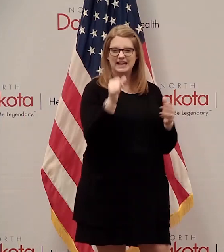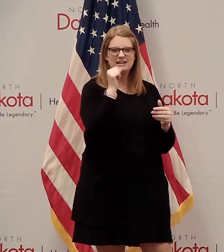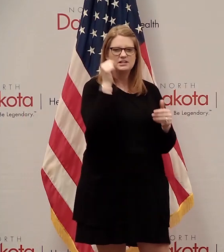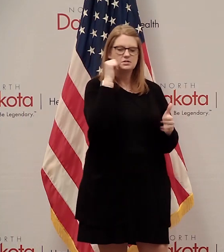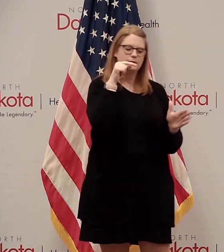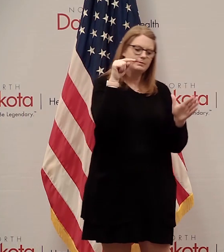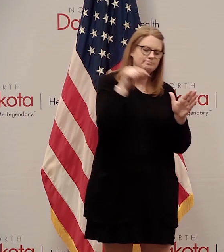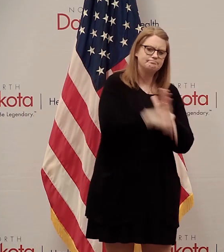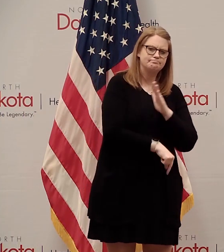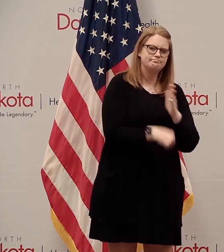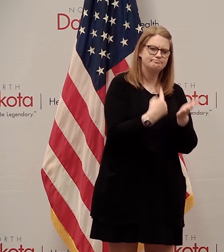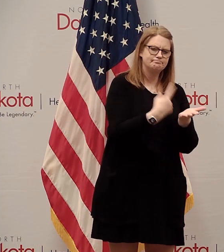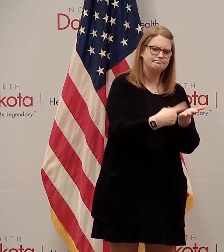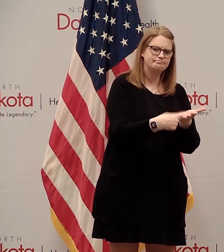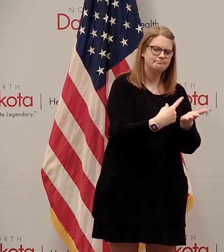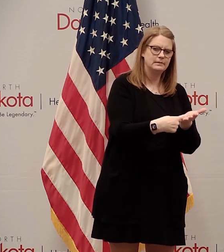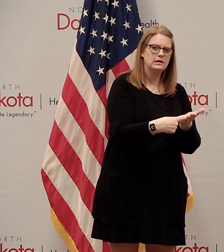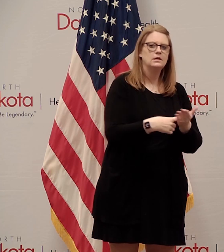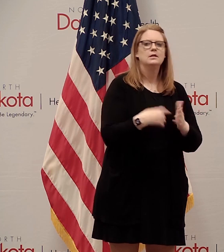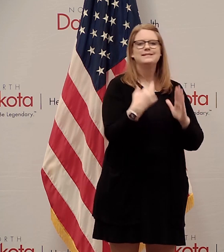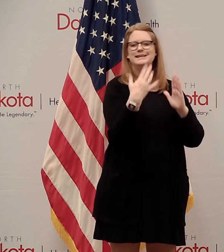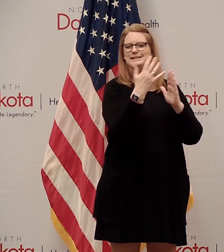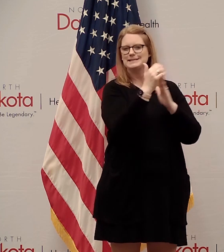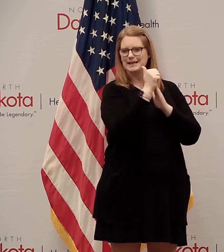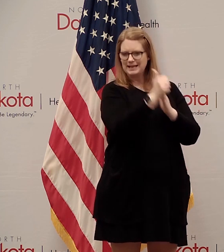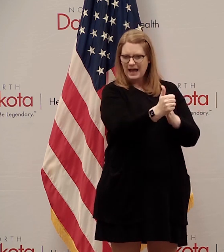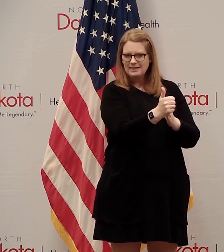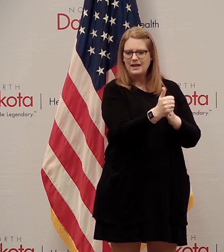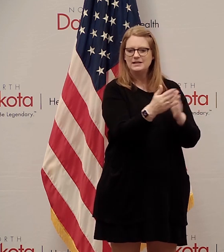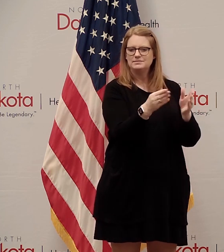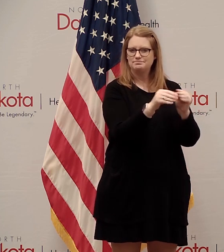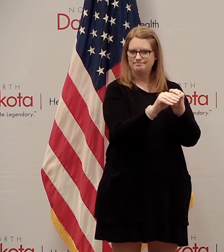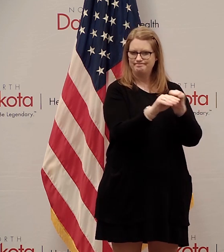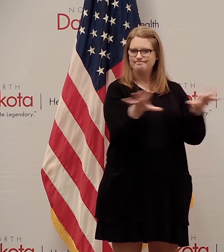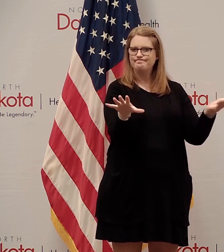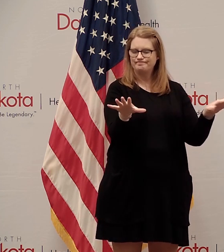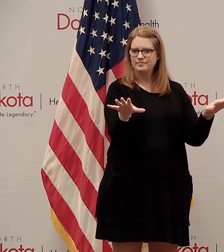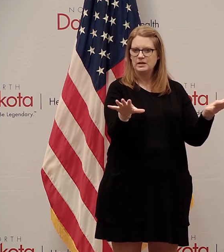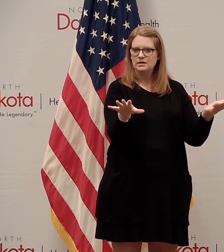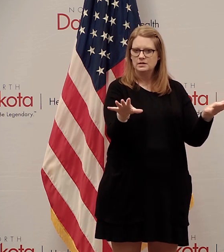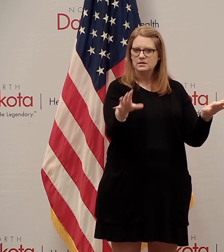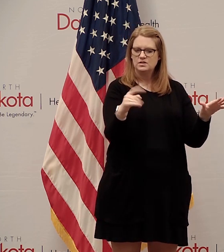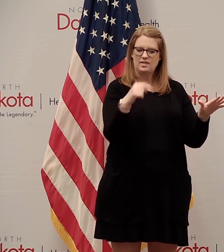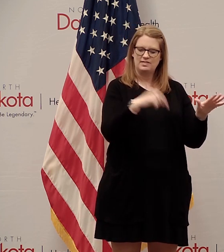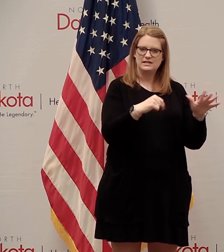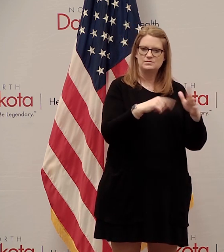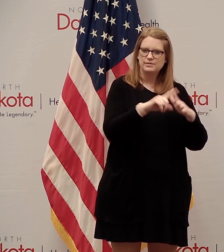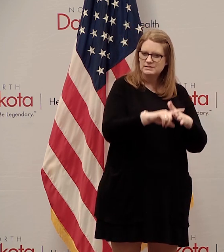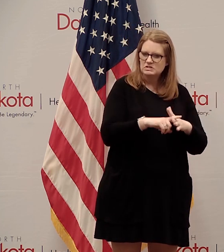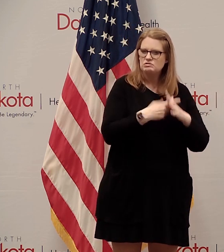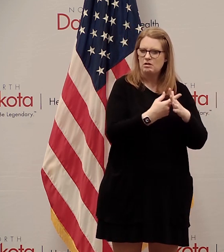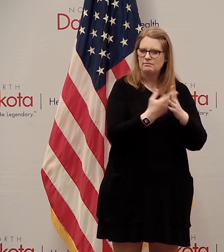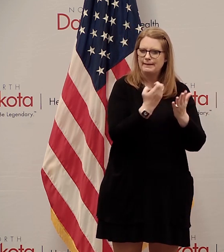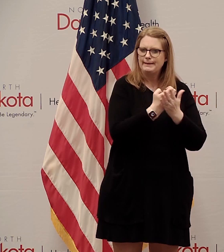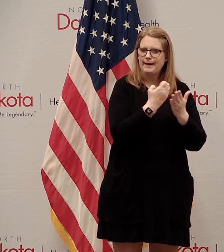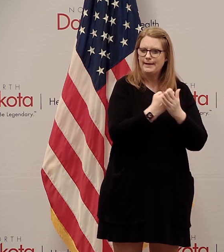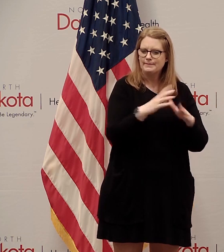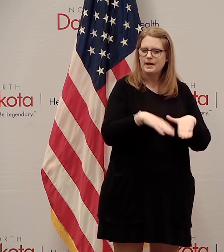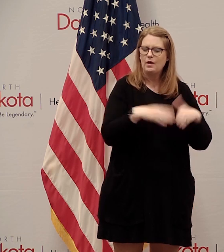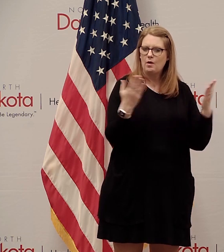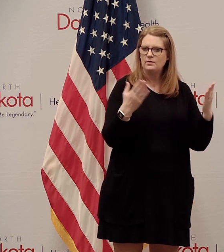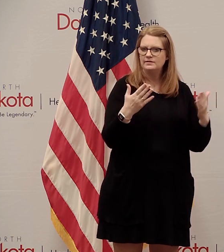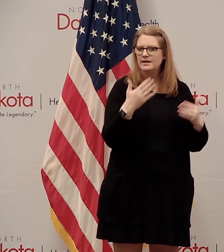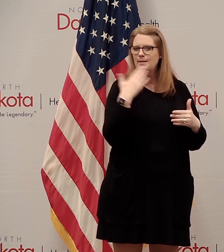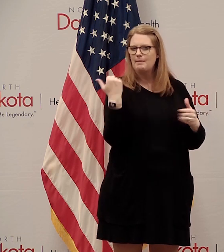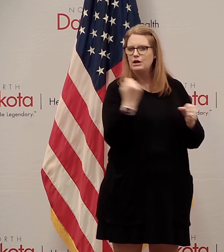yesterday we released these guidelines which is a road map to getting our economy going a better safer healthier north dakota for